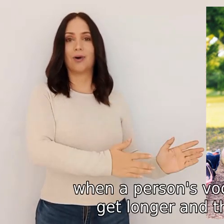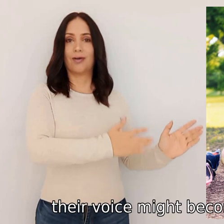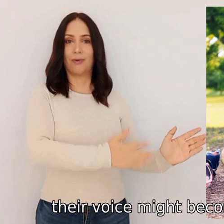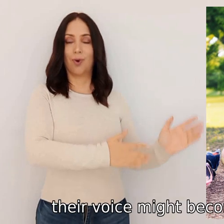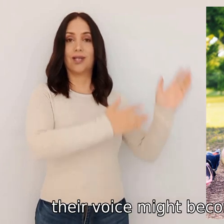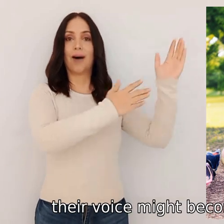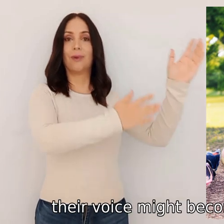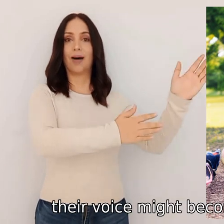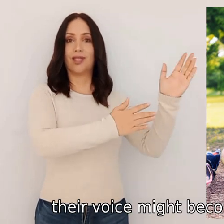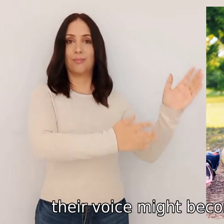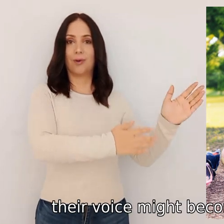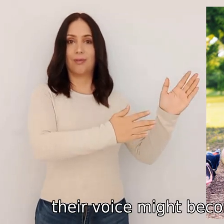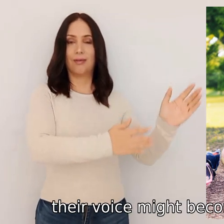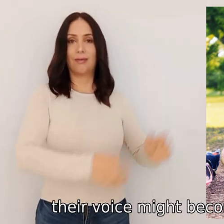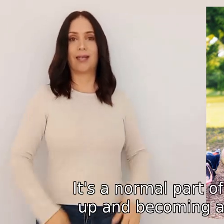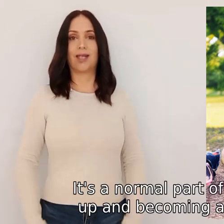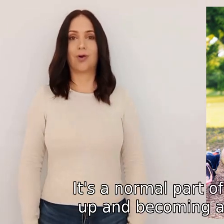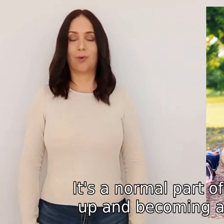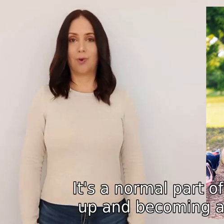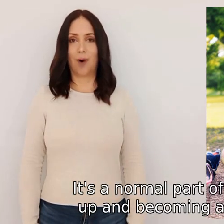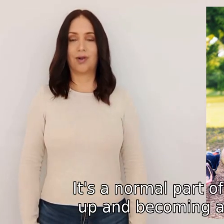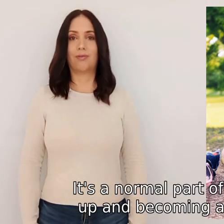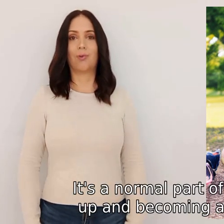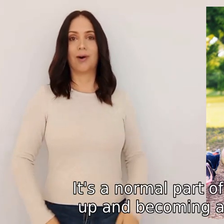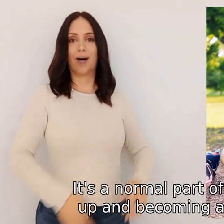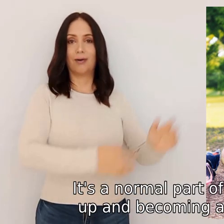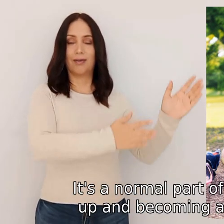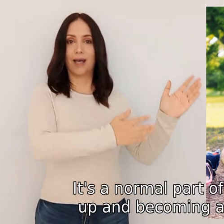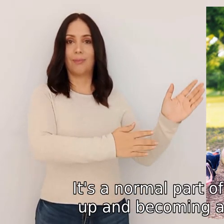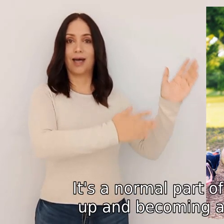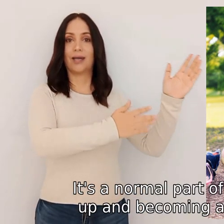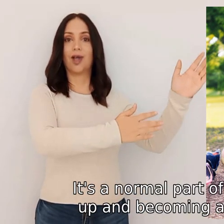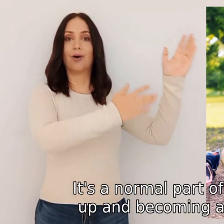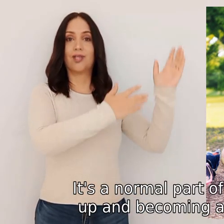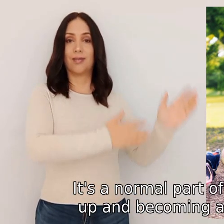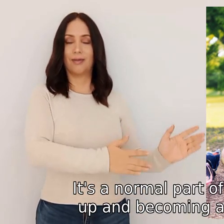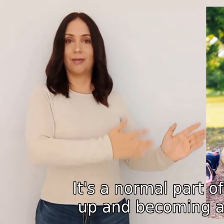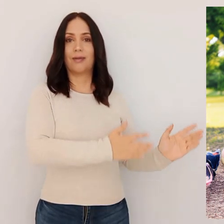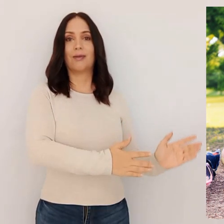their voice might become deeper it's a normal part of growing up and becoming an adult you